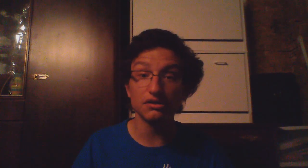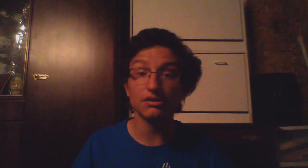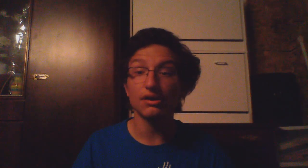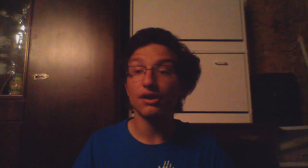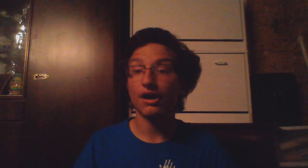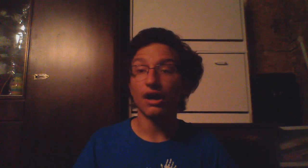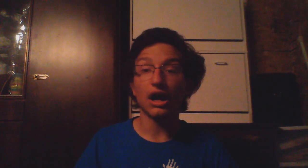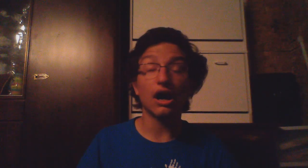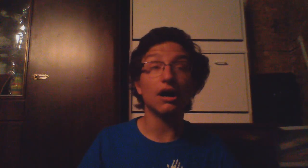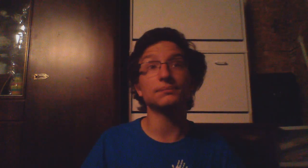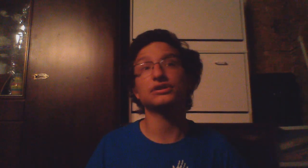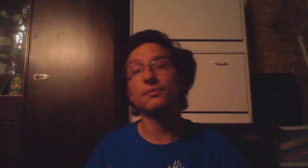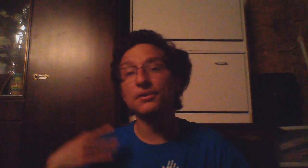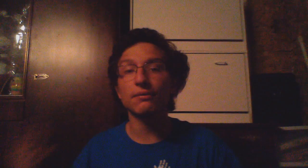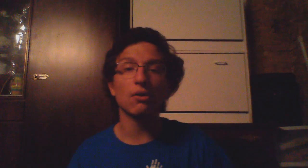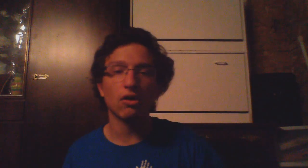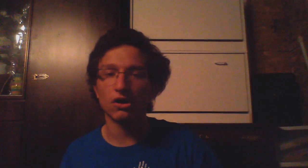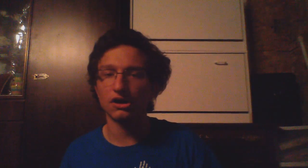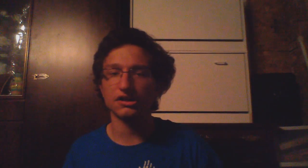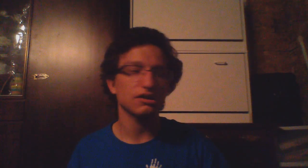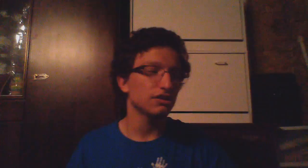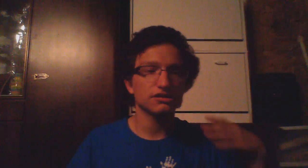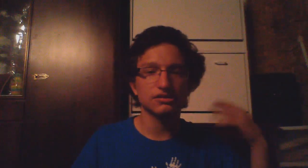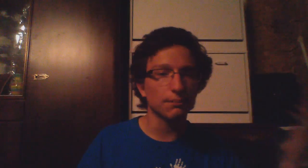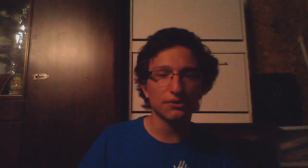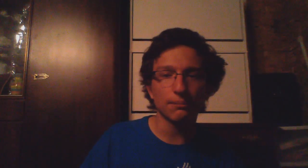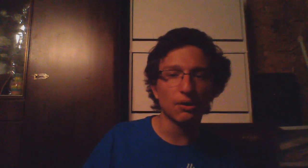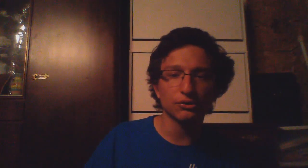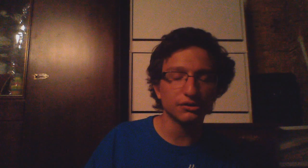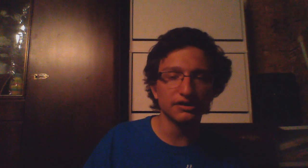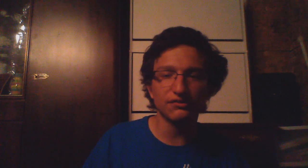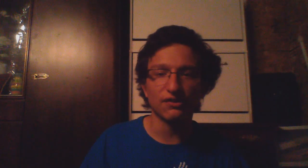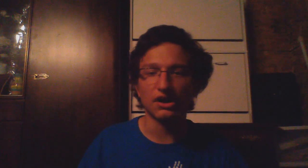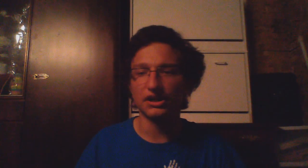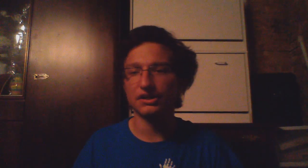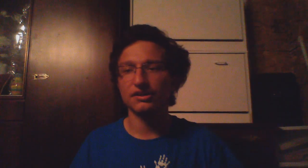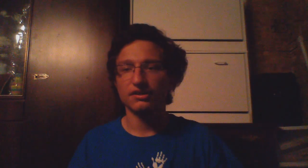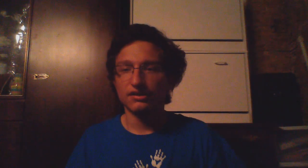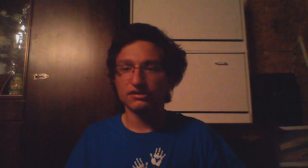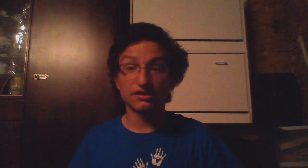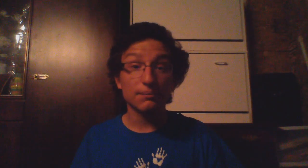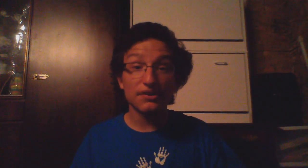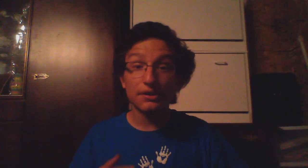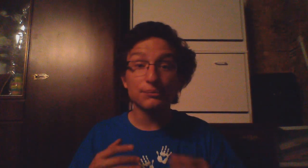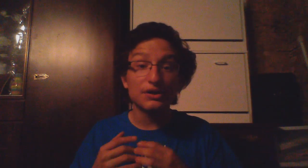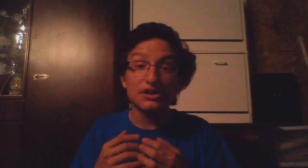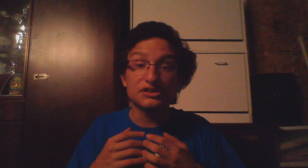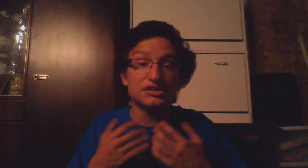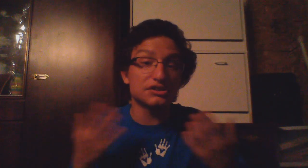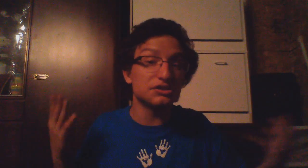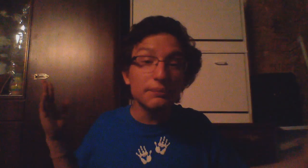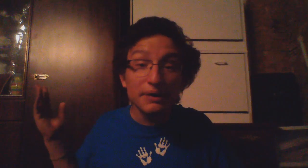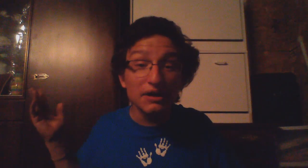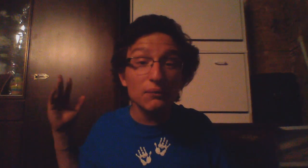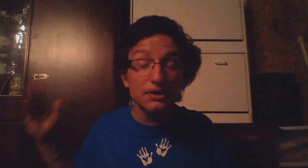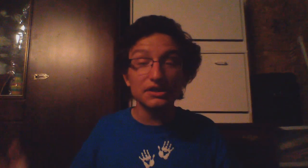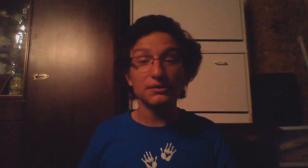um some of them are hard some of them are really fun some of them is just you being weird